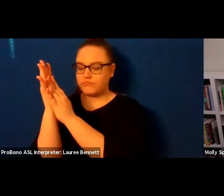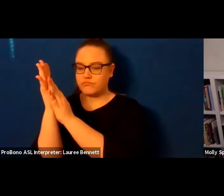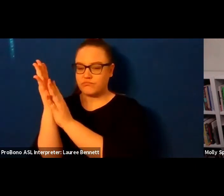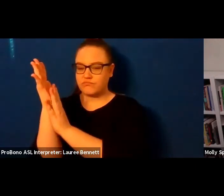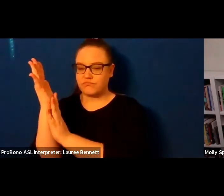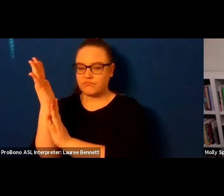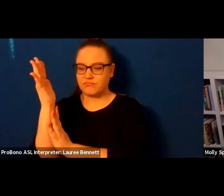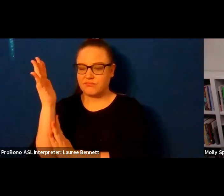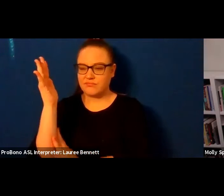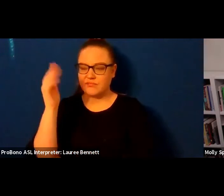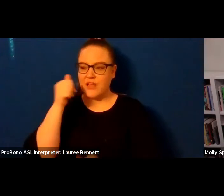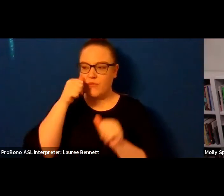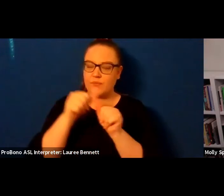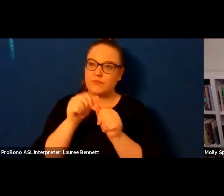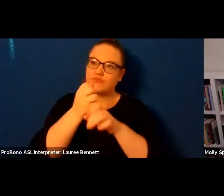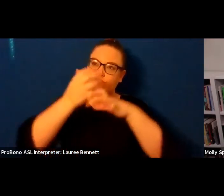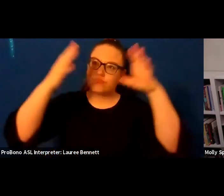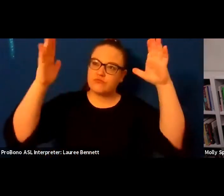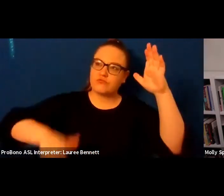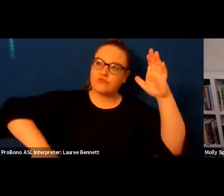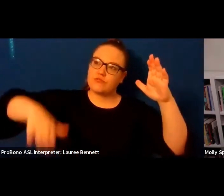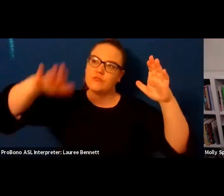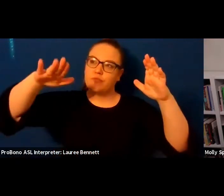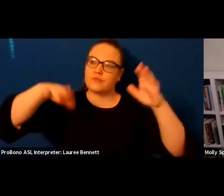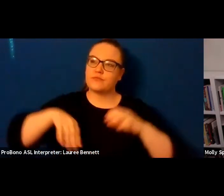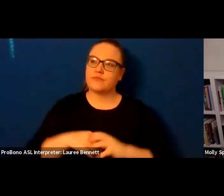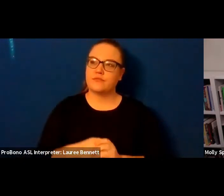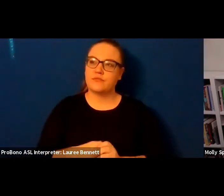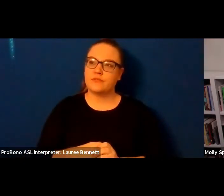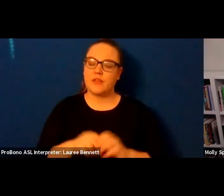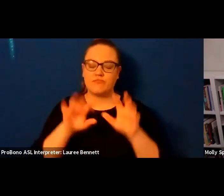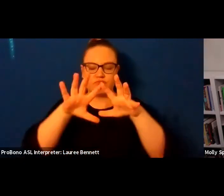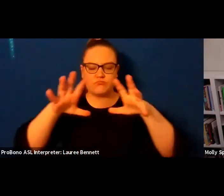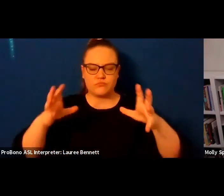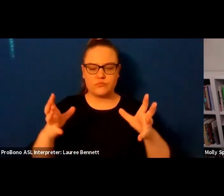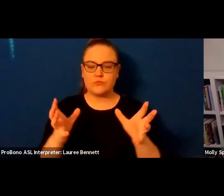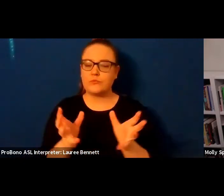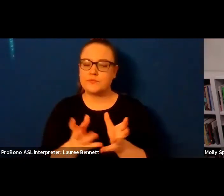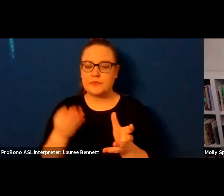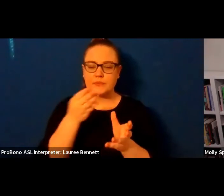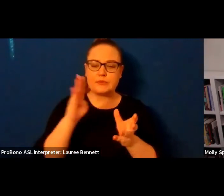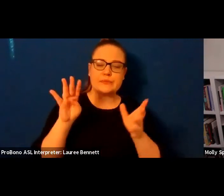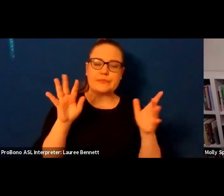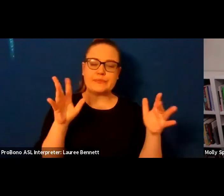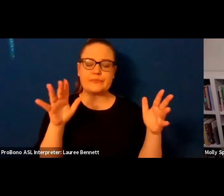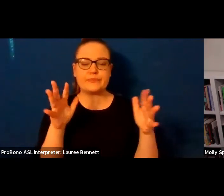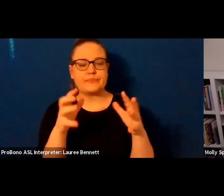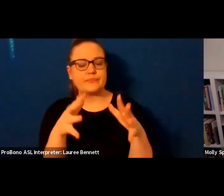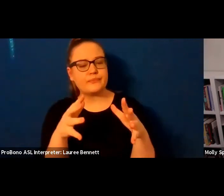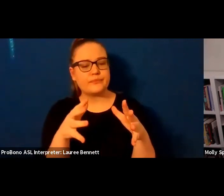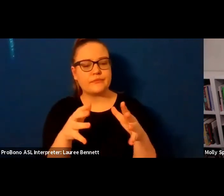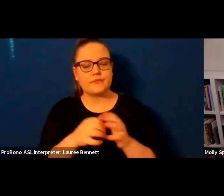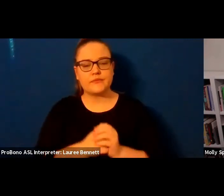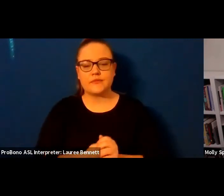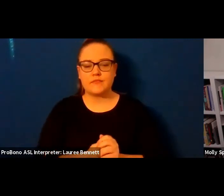this earth wrapped in a cool blue cloak many years next to each other like books on a